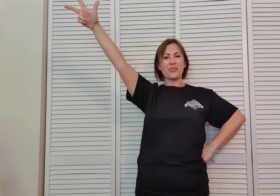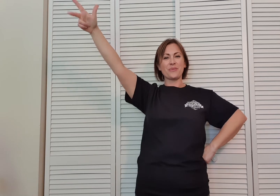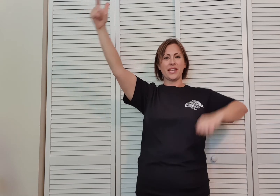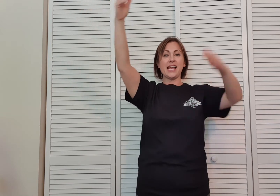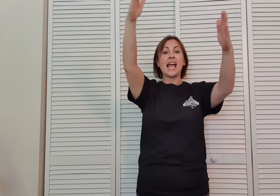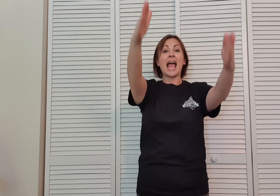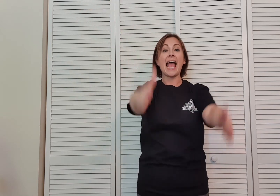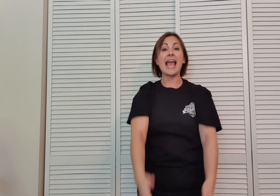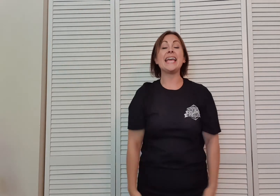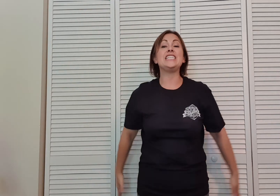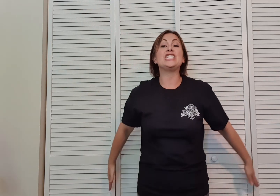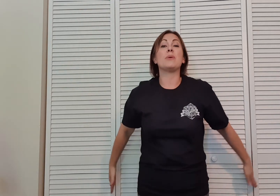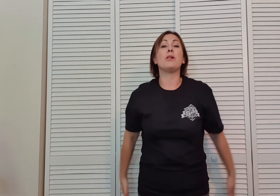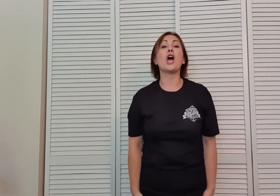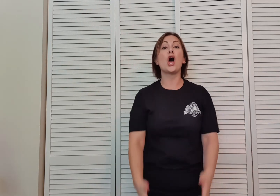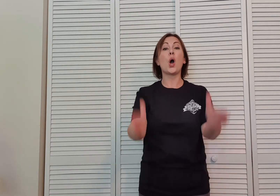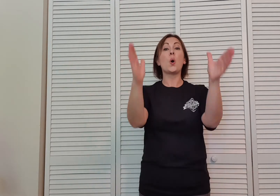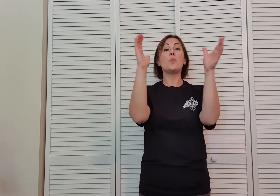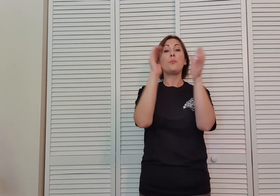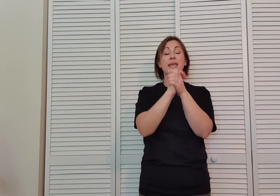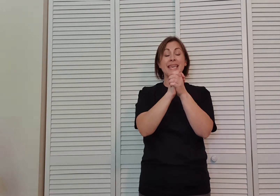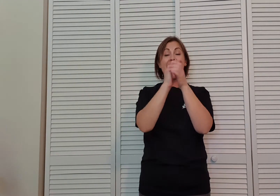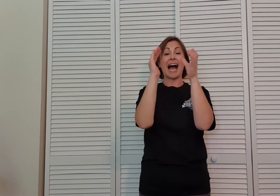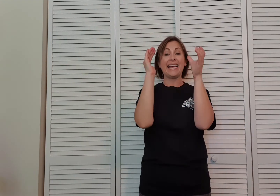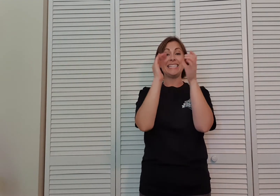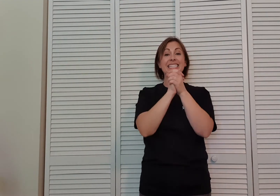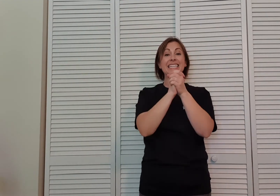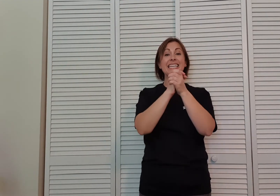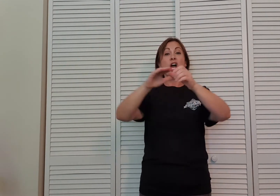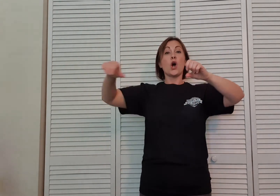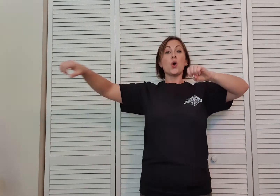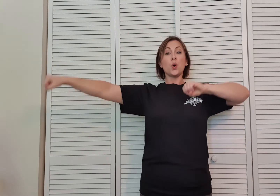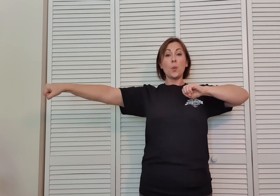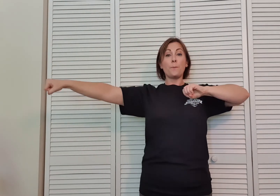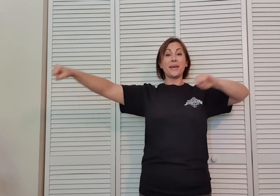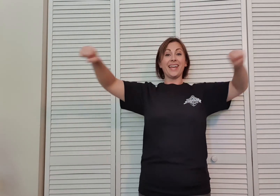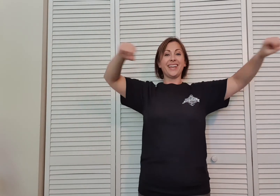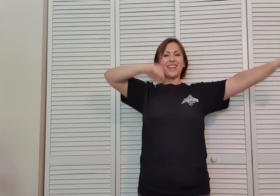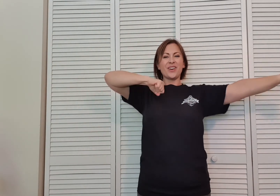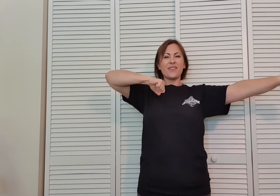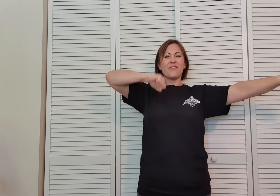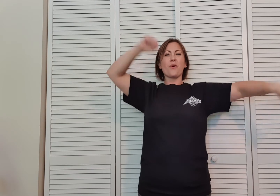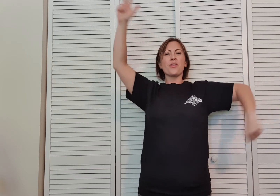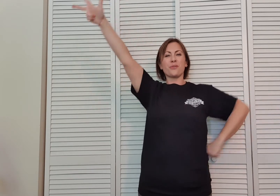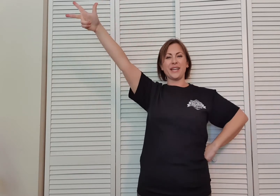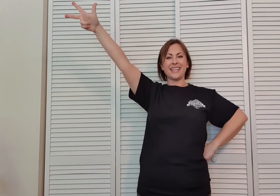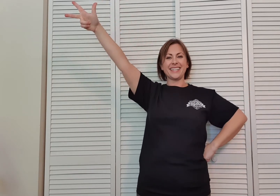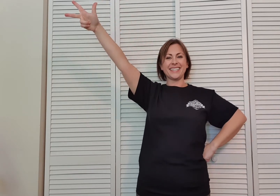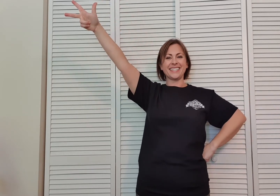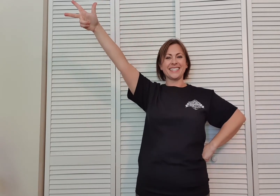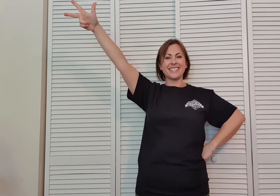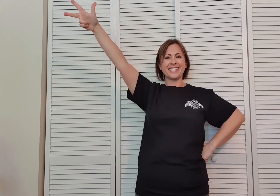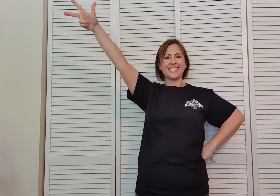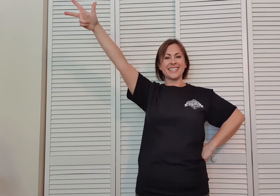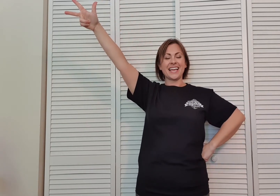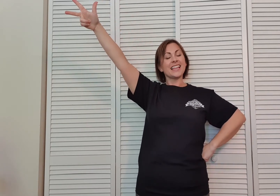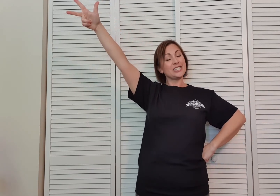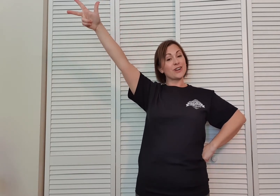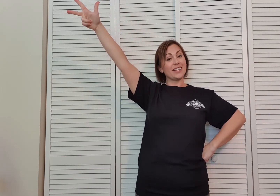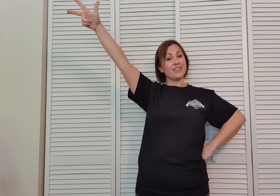three. H double O P I T. Hoop it. For three. Let's try a little